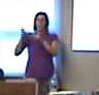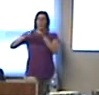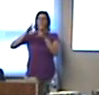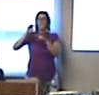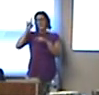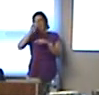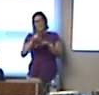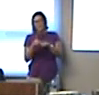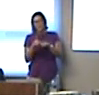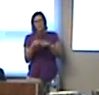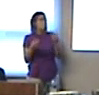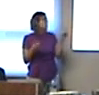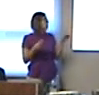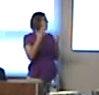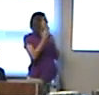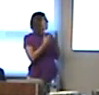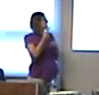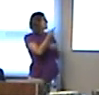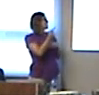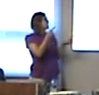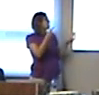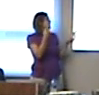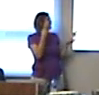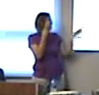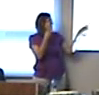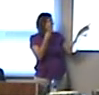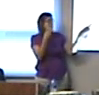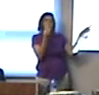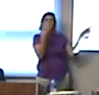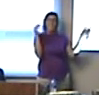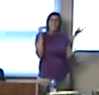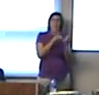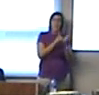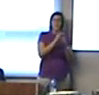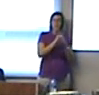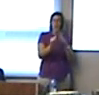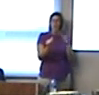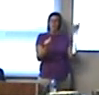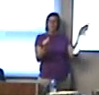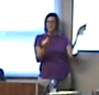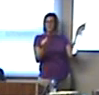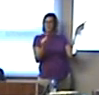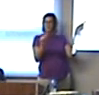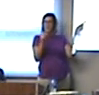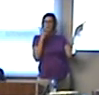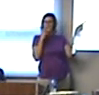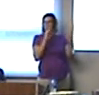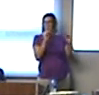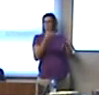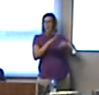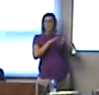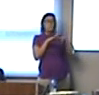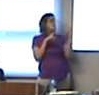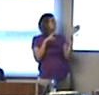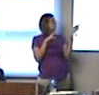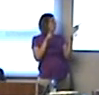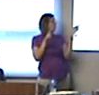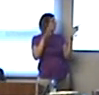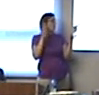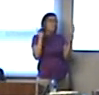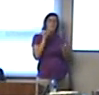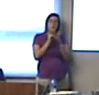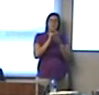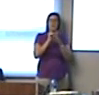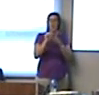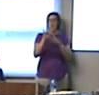Part of this is when I did the Farm Bureau, so when you see $12,000 of diesel fuel bill, okay, there's no increase. $35,000 car or